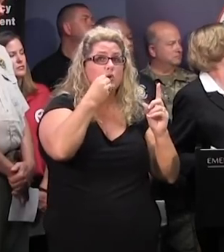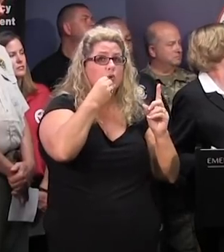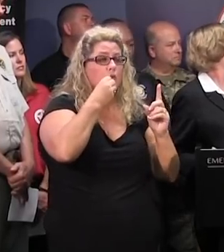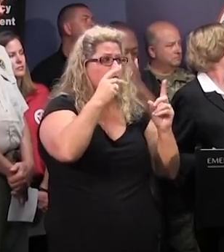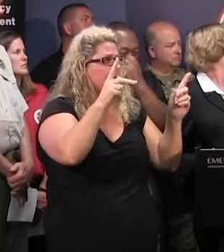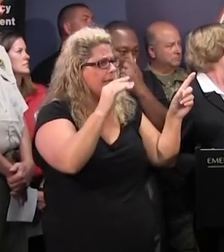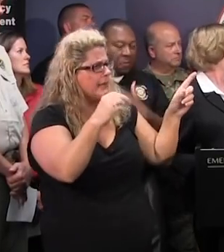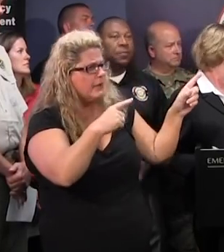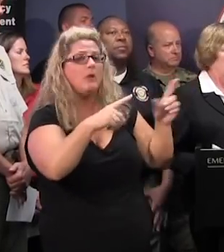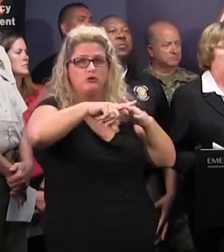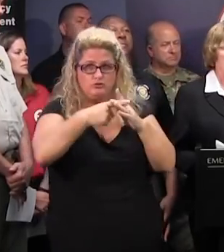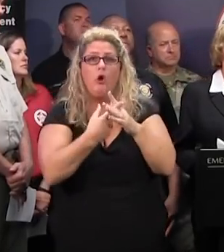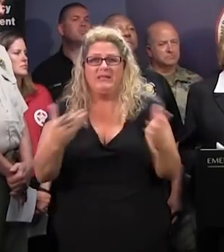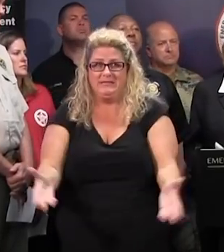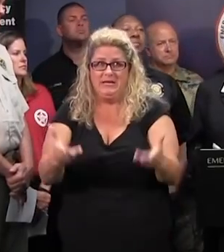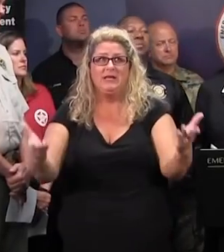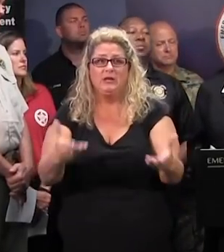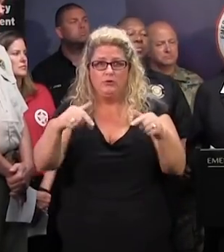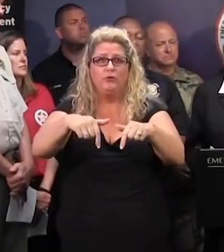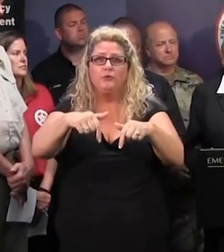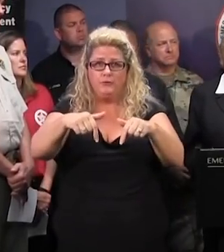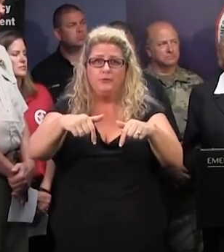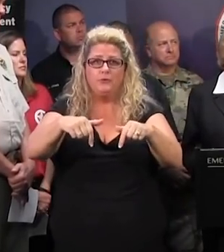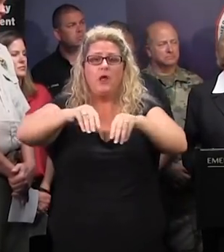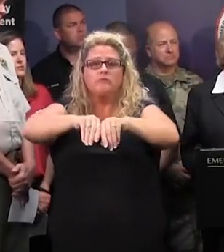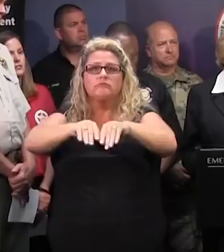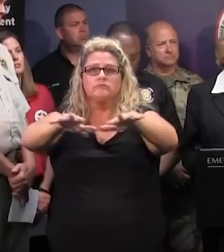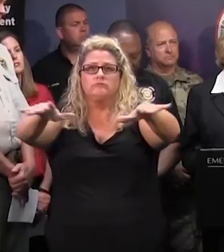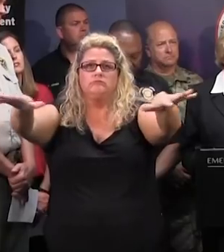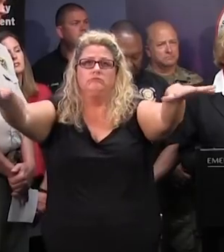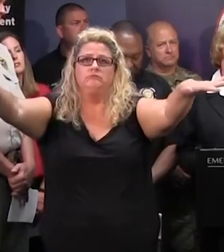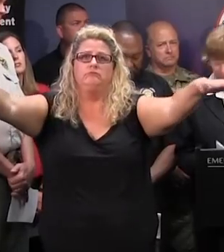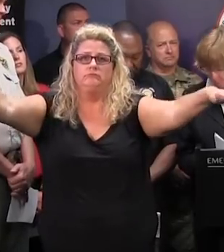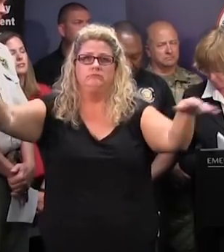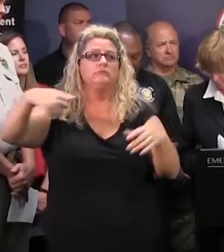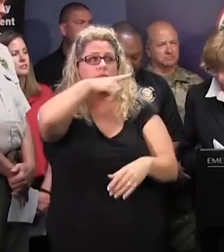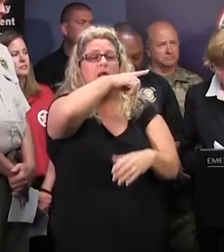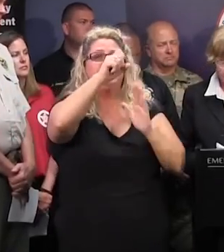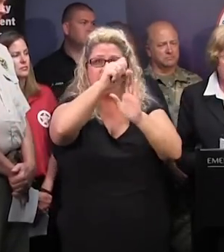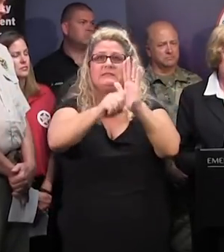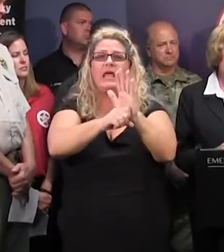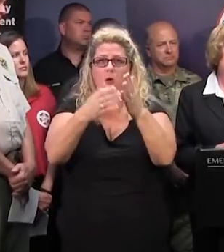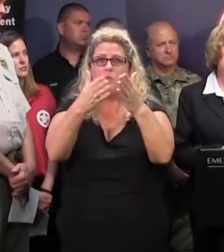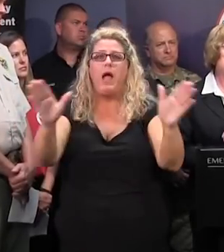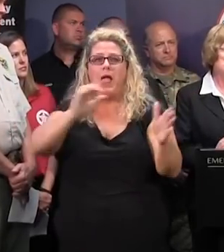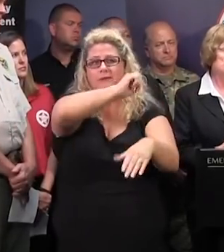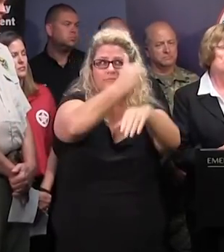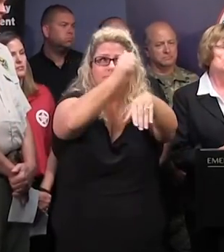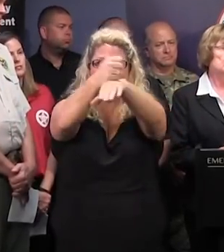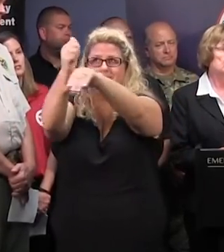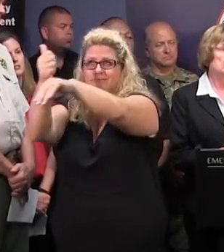Yeah, it starts here in Louisiana. Right. Yes. There is a statewide plan that is being implemented and is being perfected as